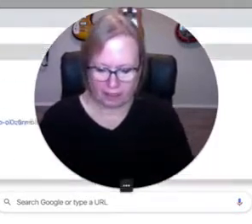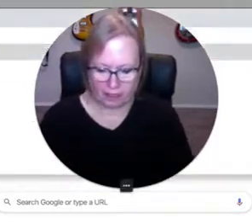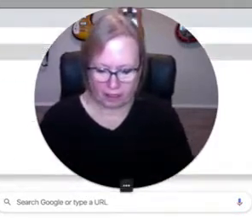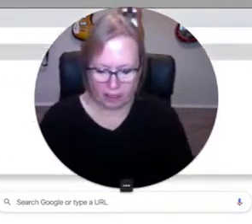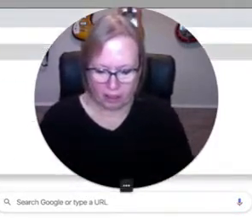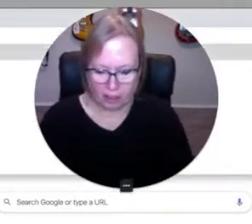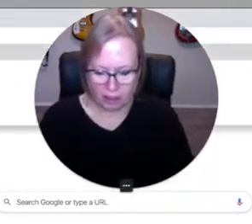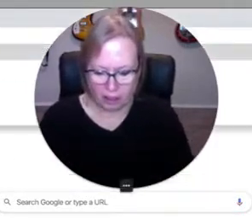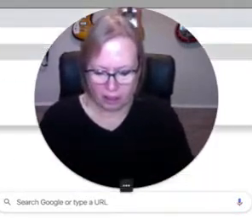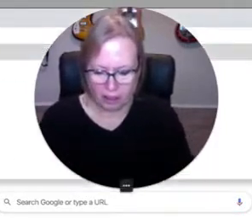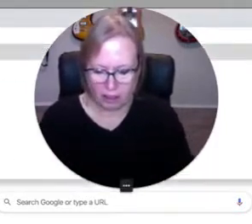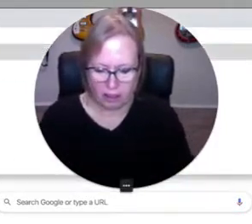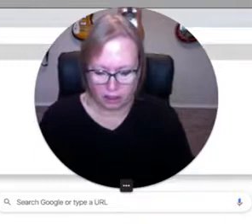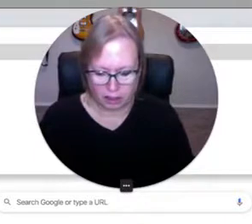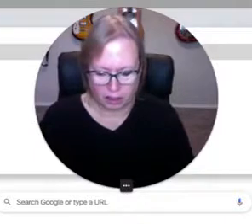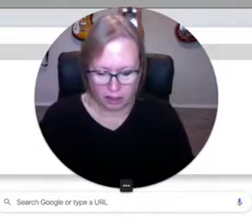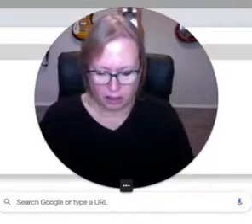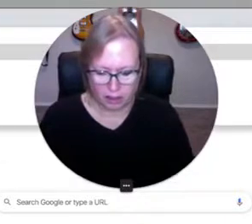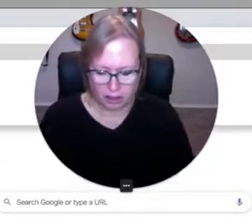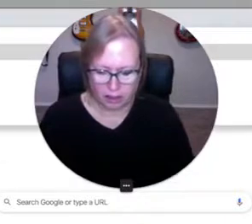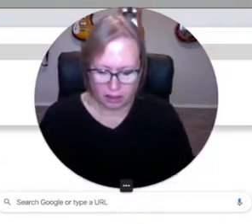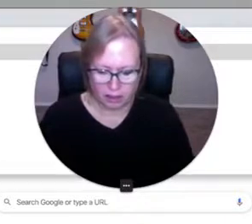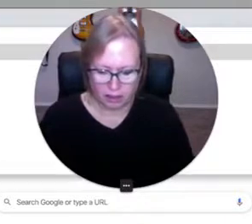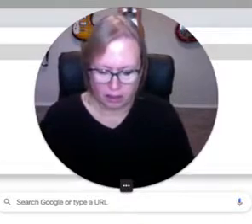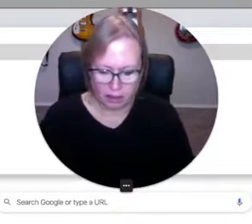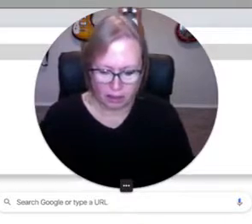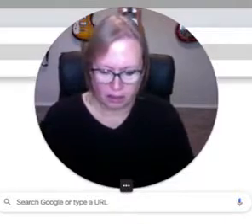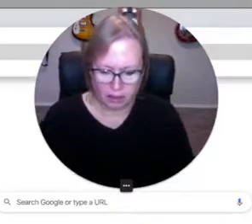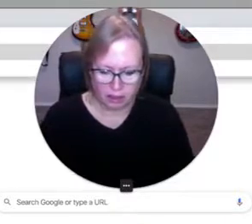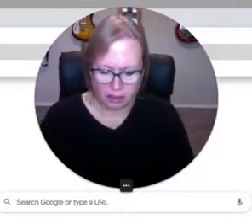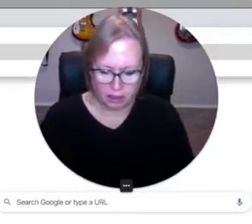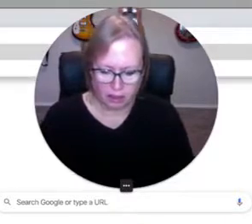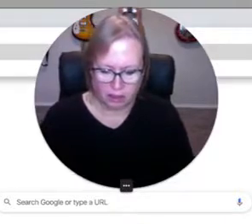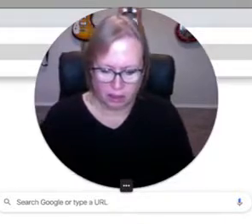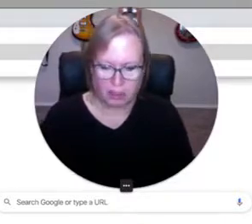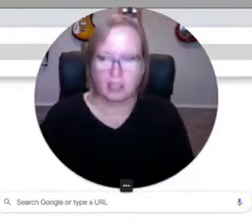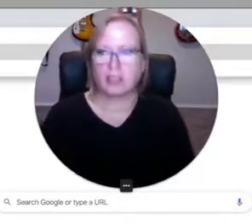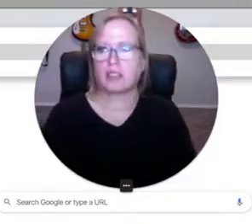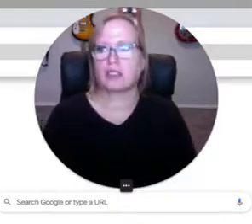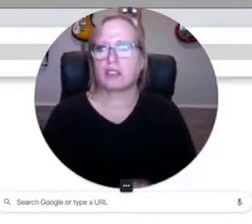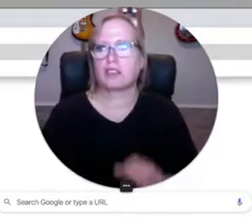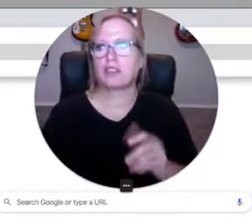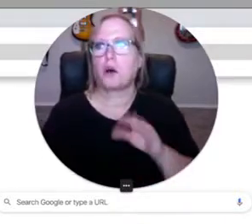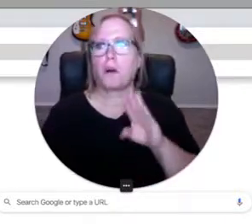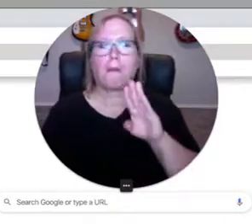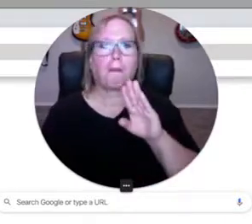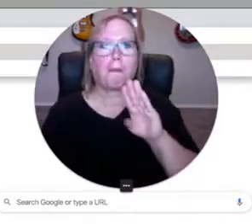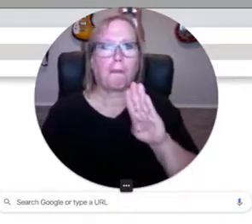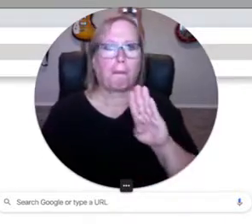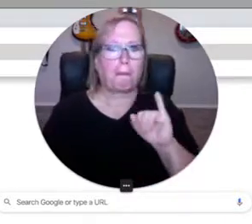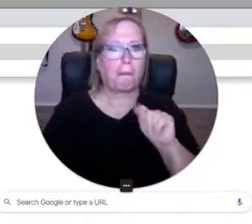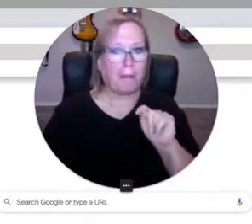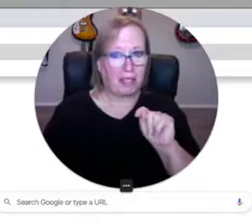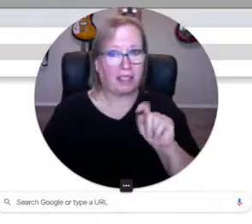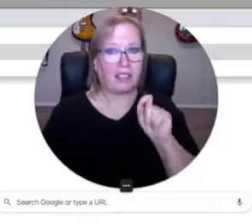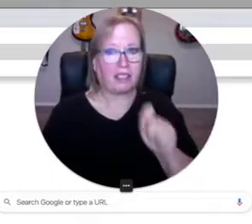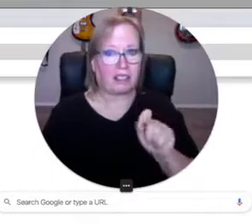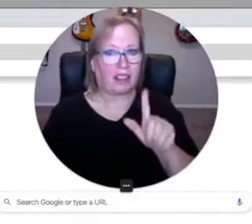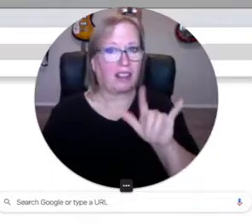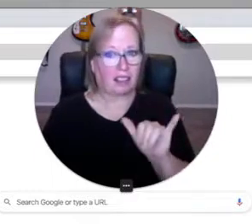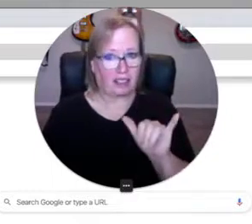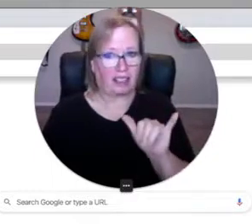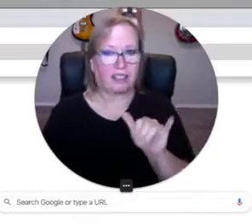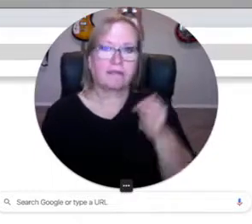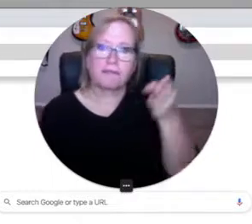bit